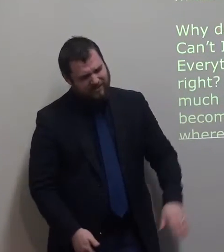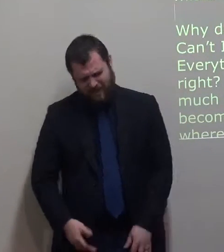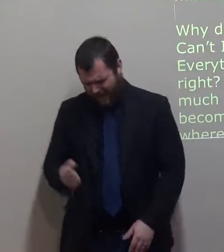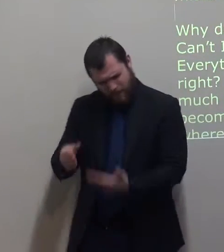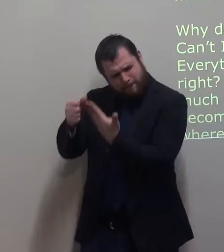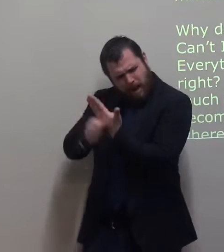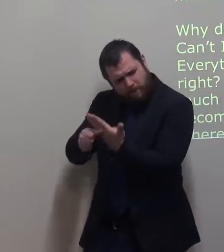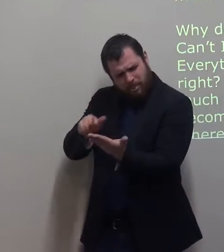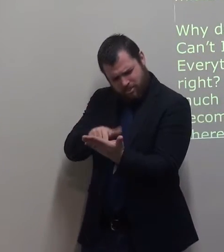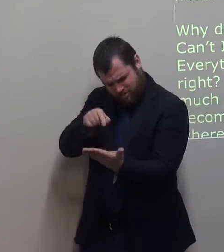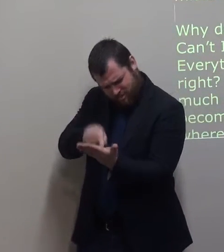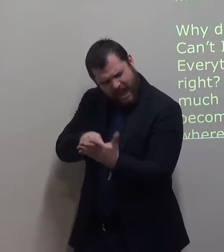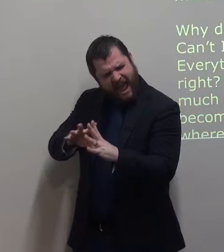Everything I need is in the Bible, right?